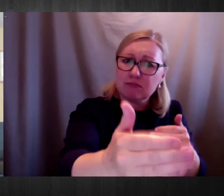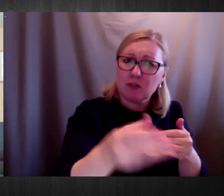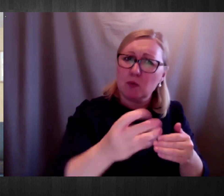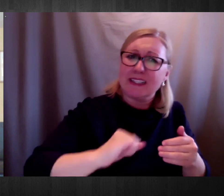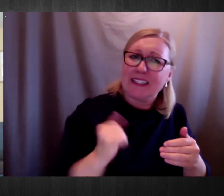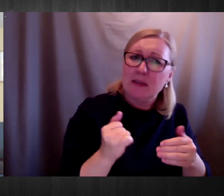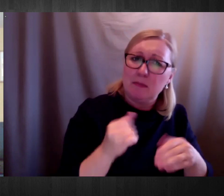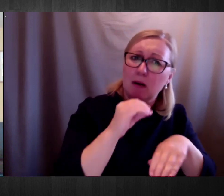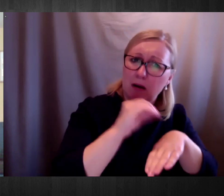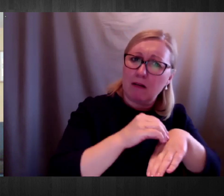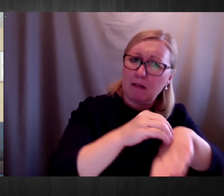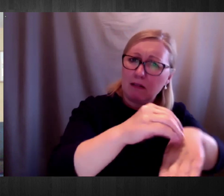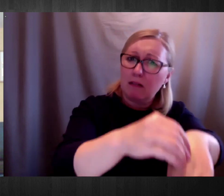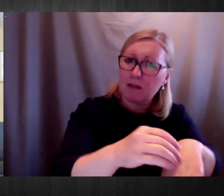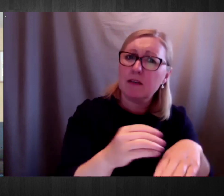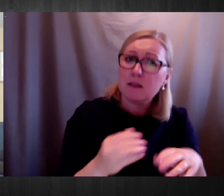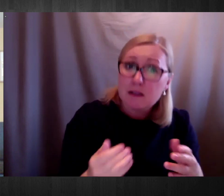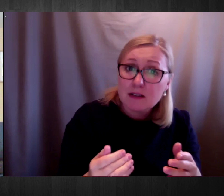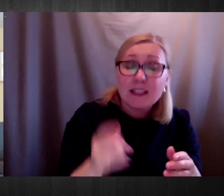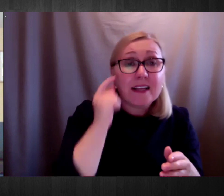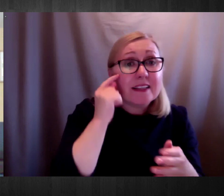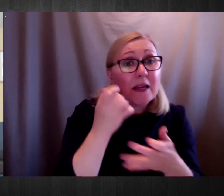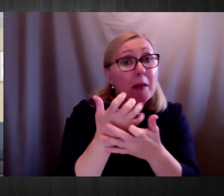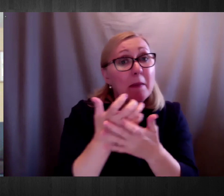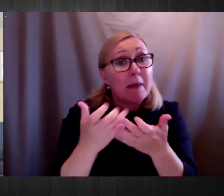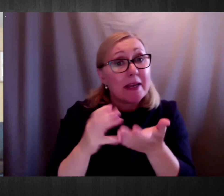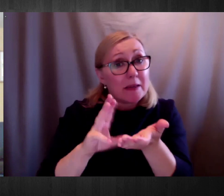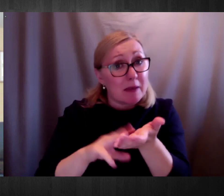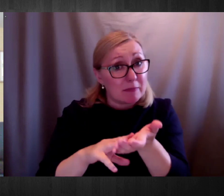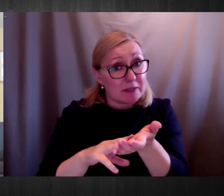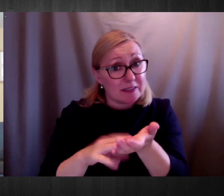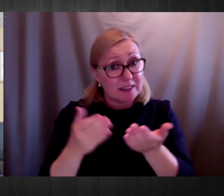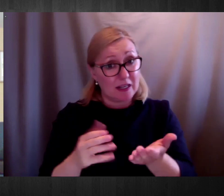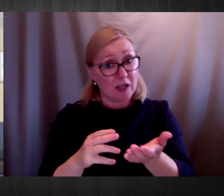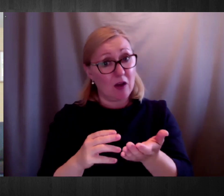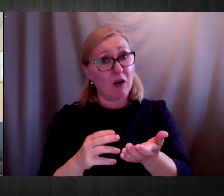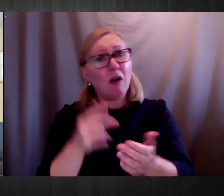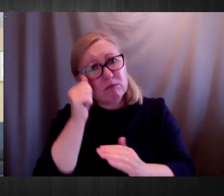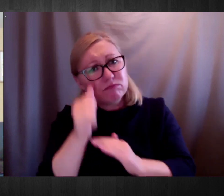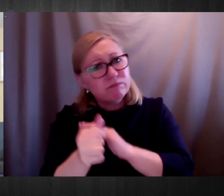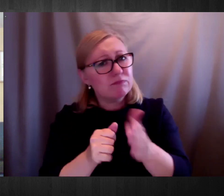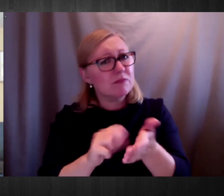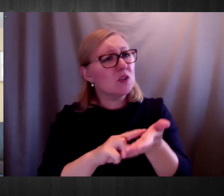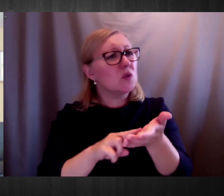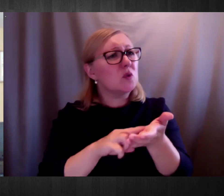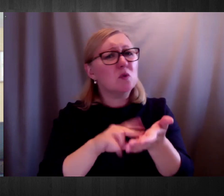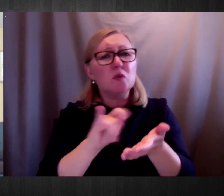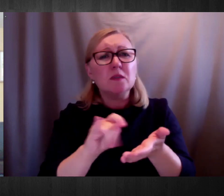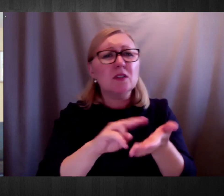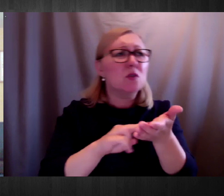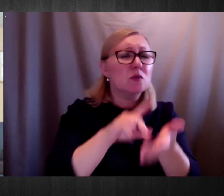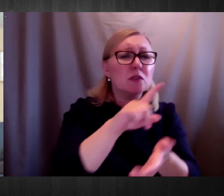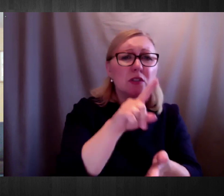are quite used to using online Zoom, to like to do workshops